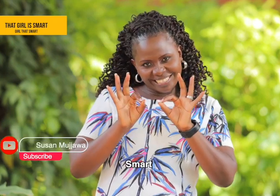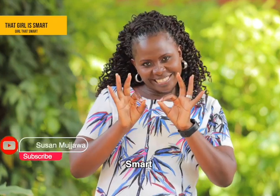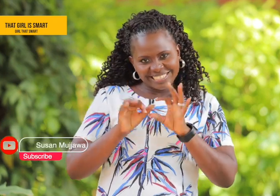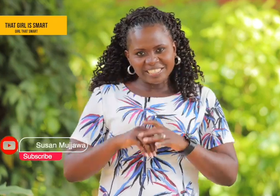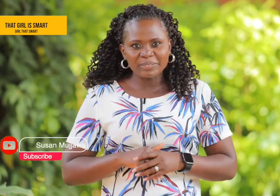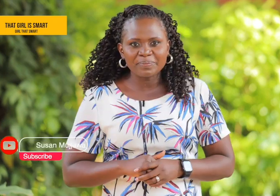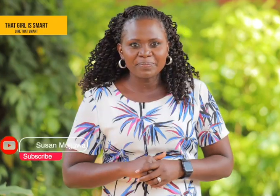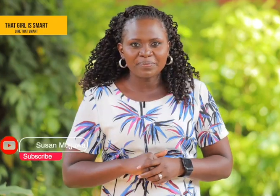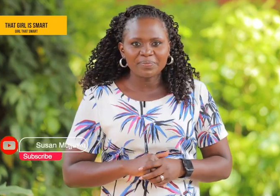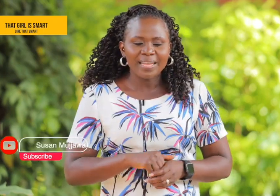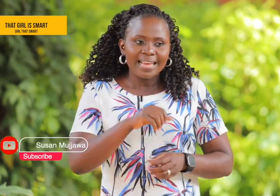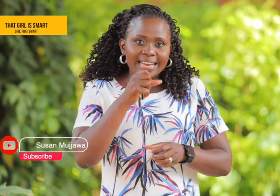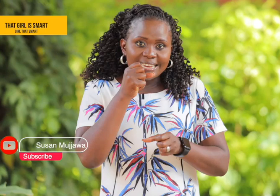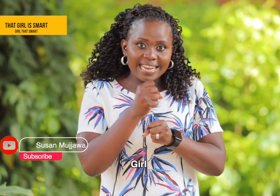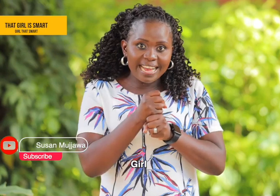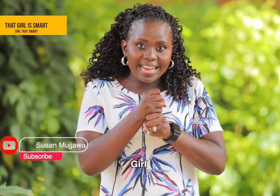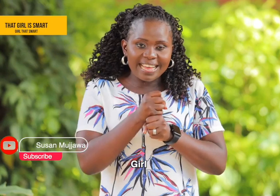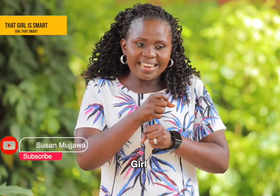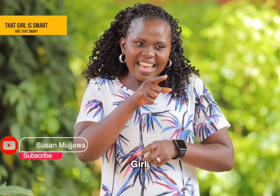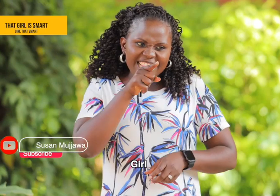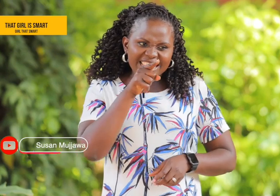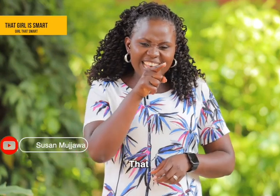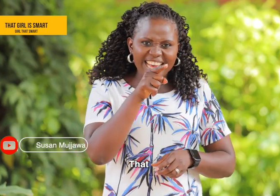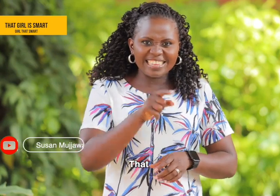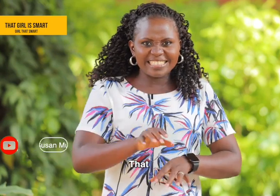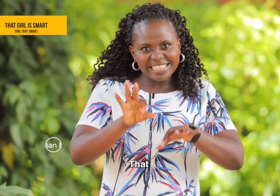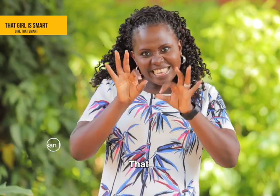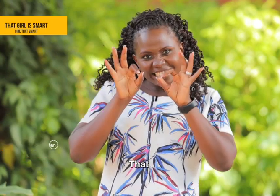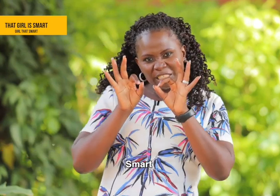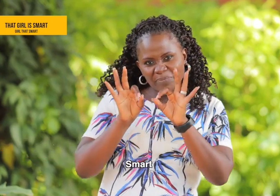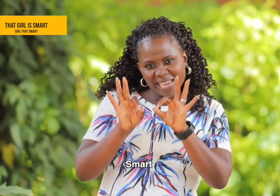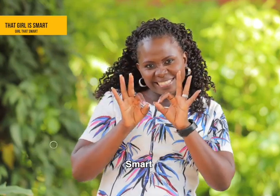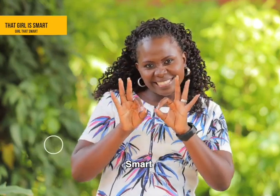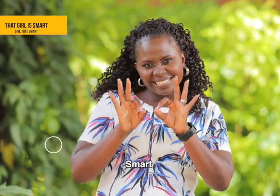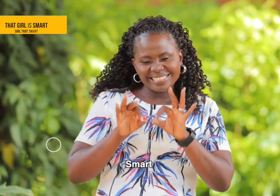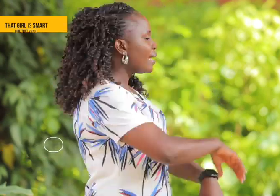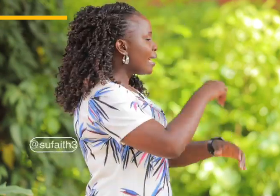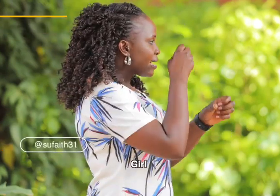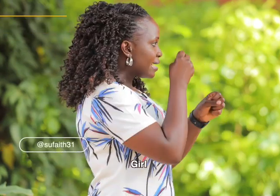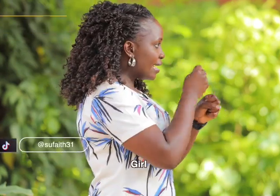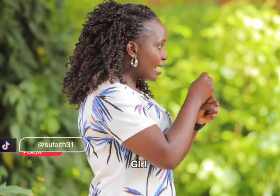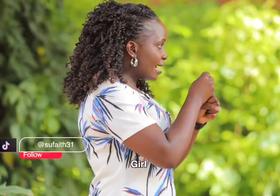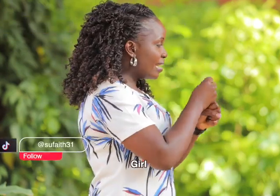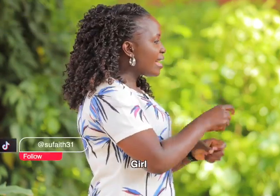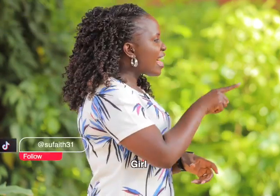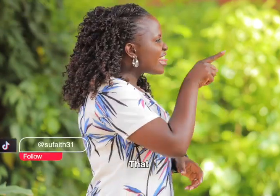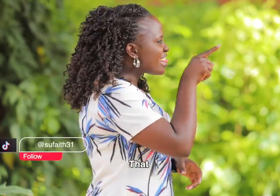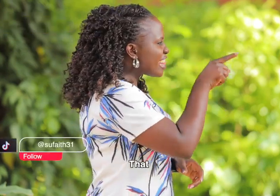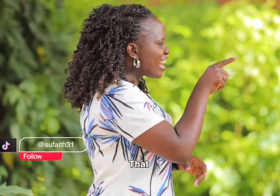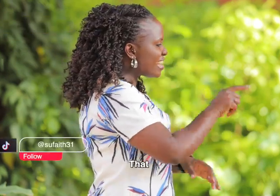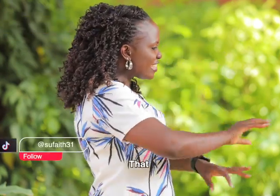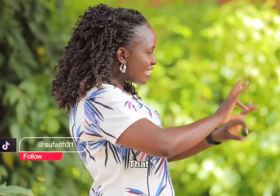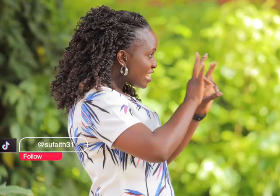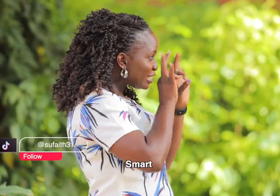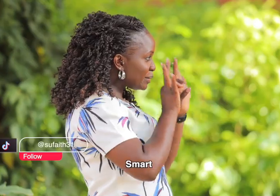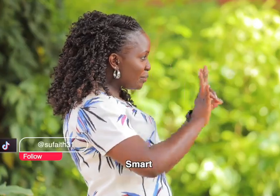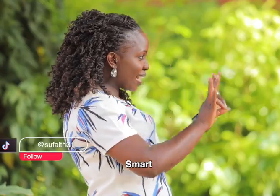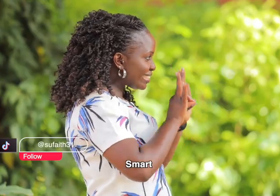girl that's smart girl that's smart